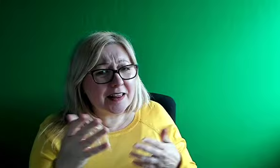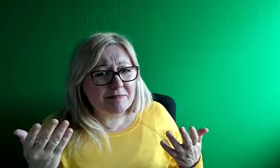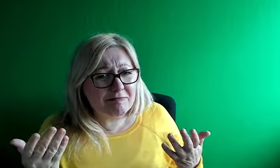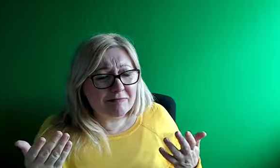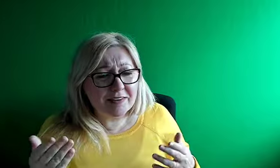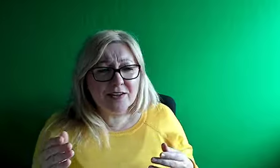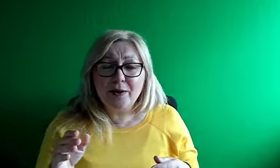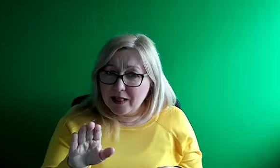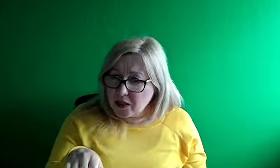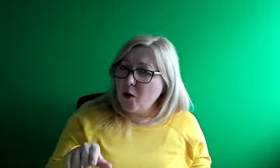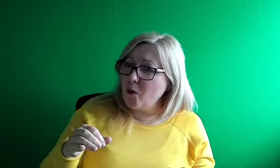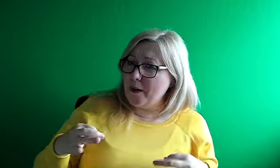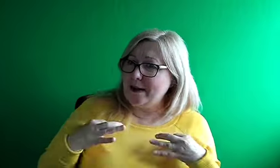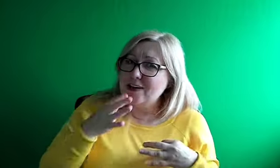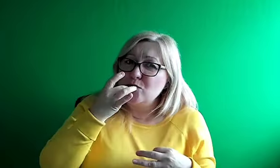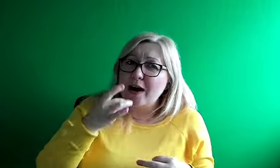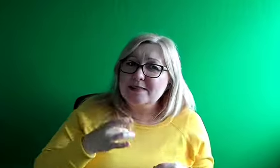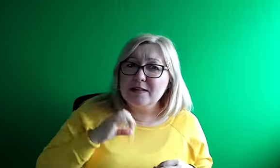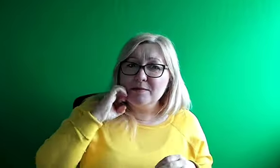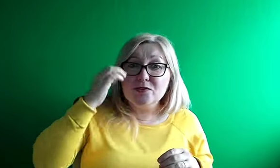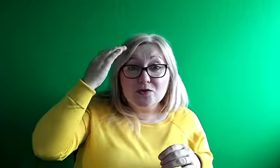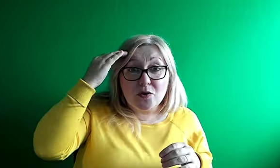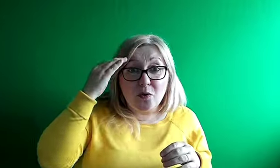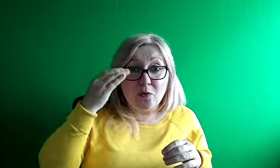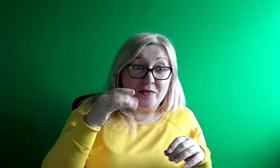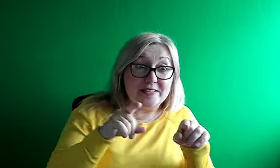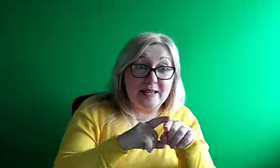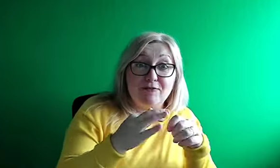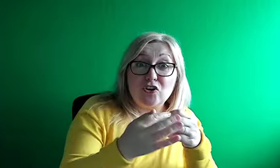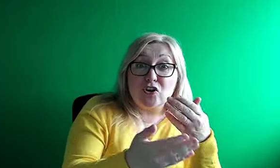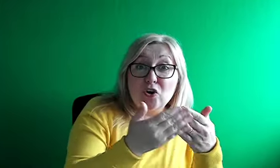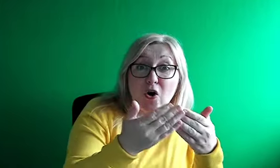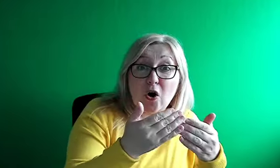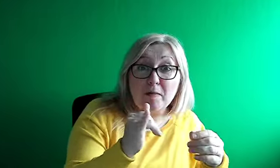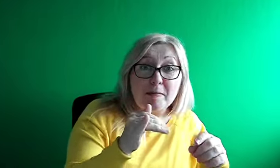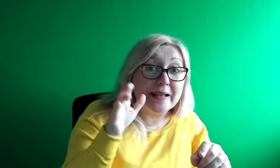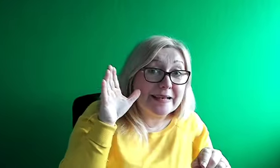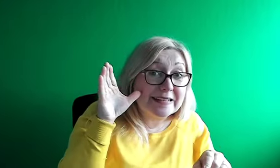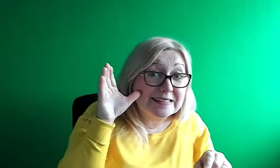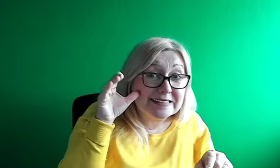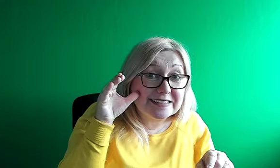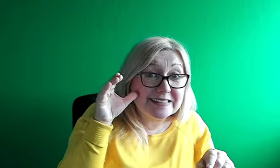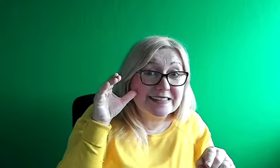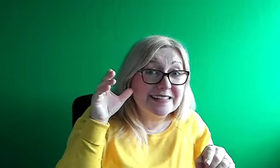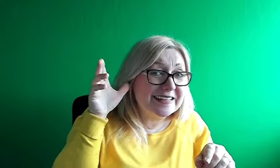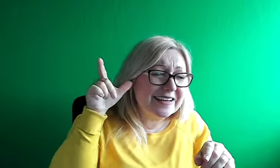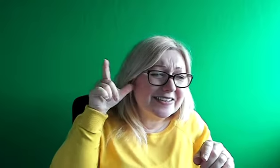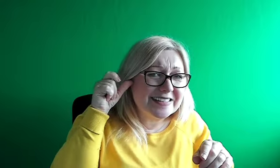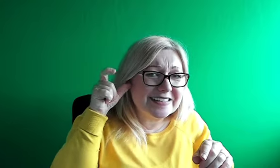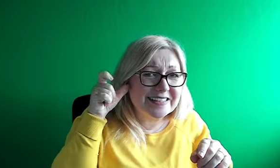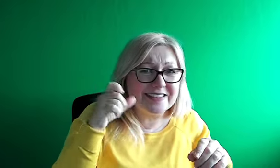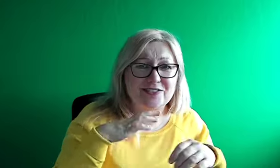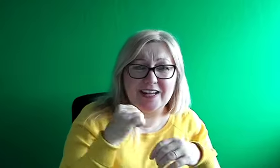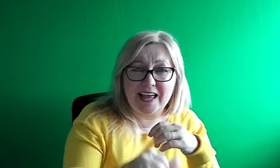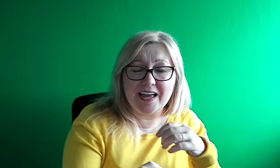there's a force in community called the public health center deaf studies, and the four-year degree program, and that is open to